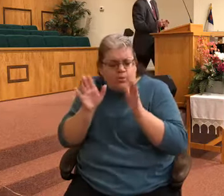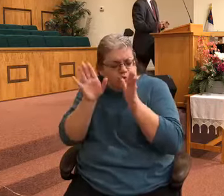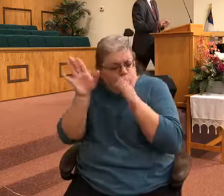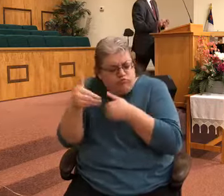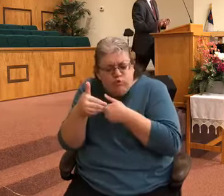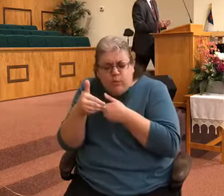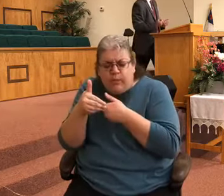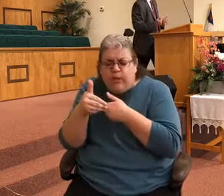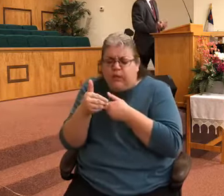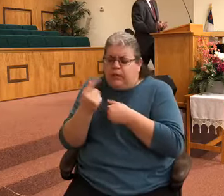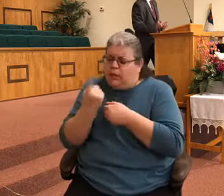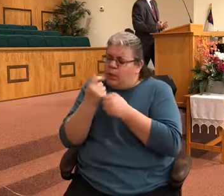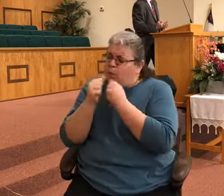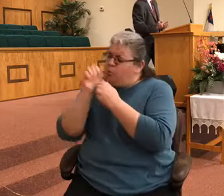allow your word to speak to us